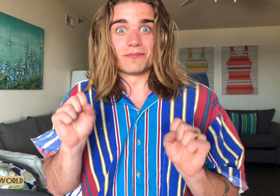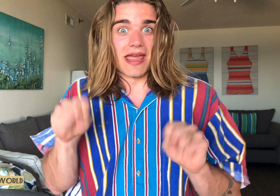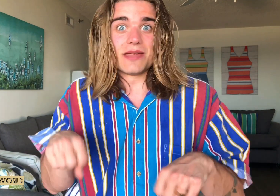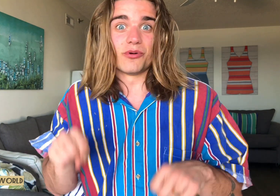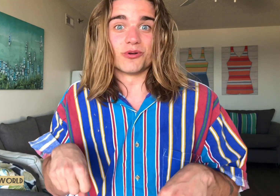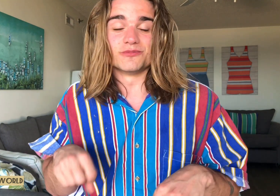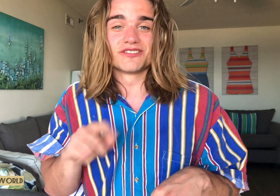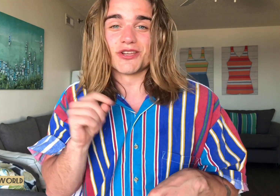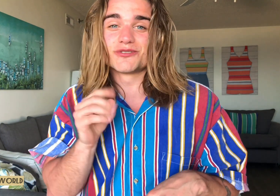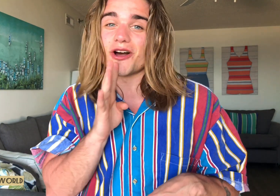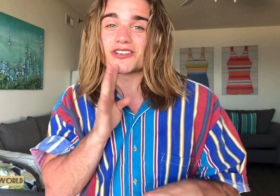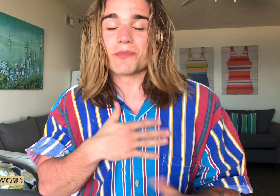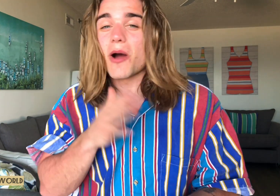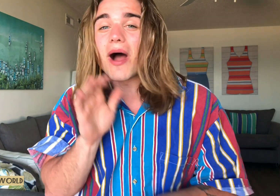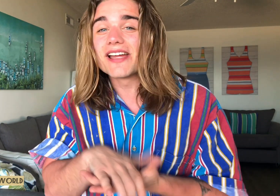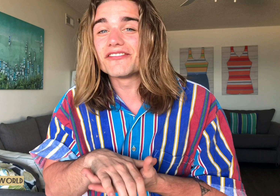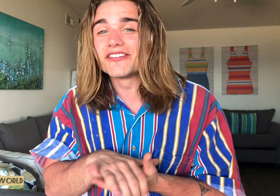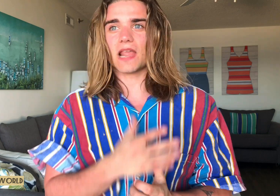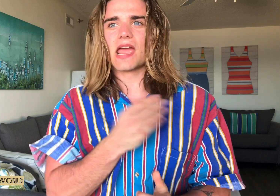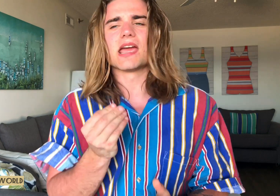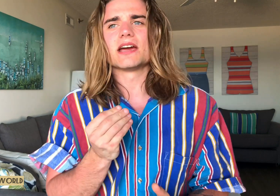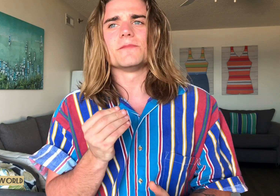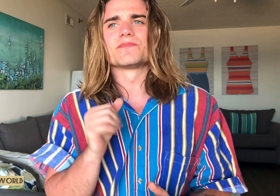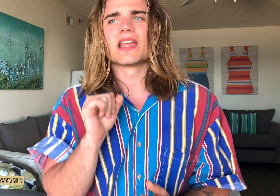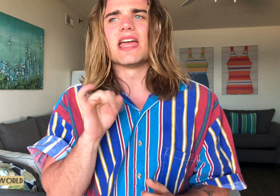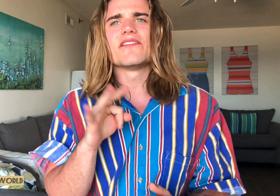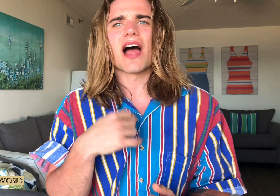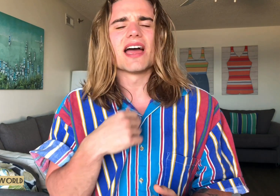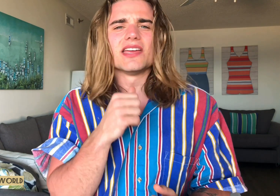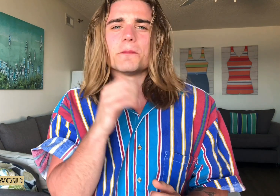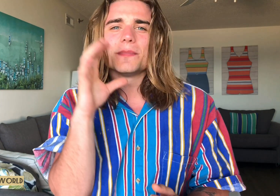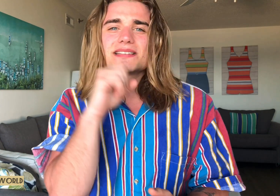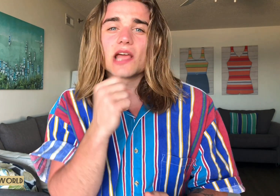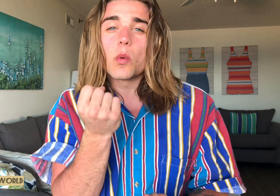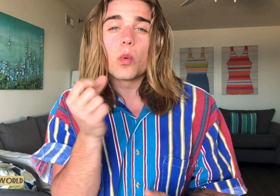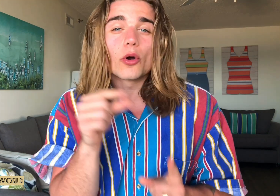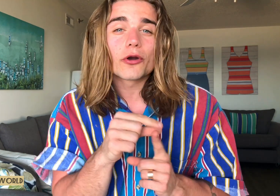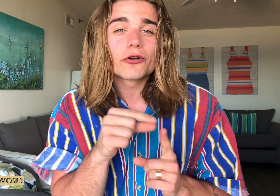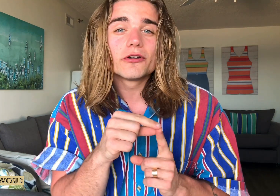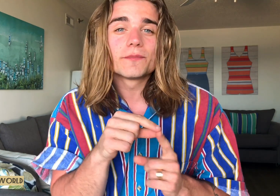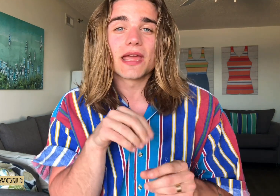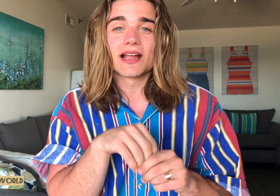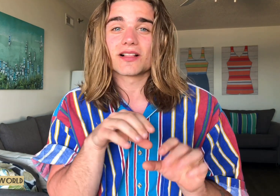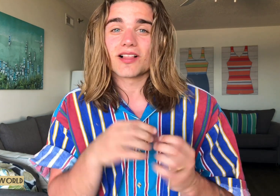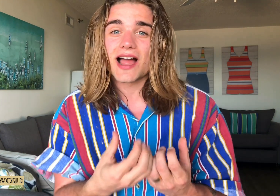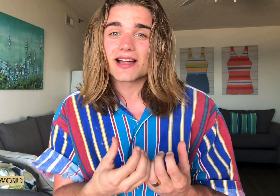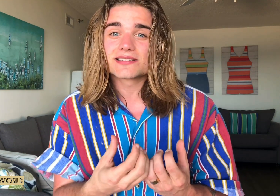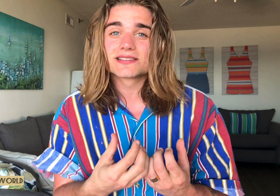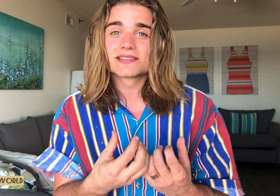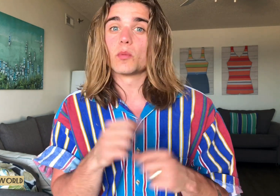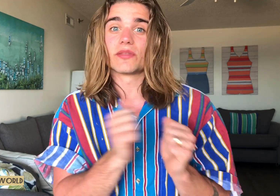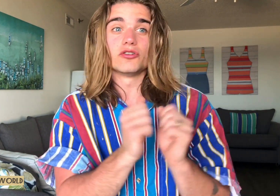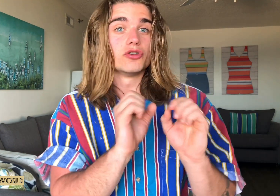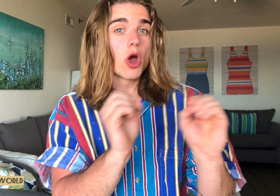able to talk to my wife. And if I miss a word in class with no